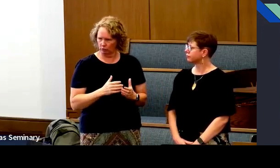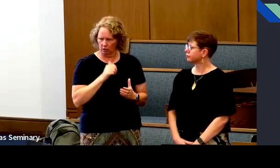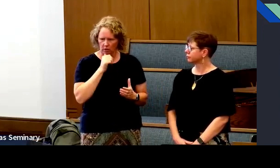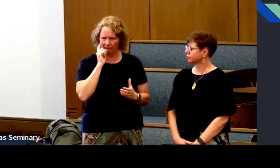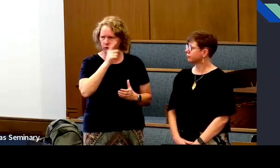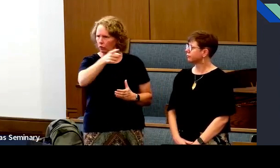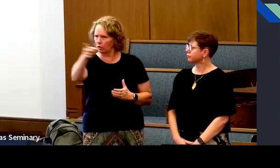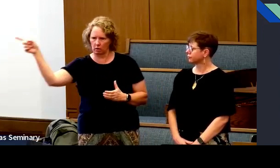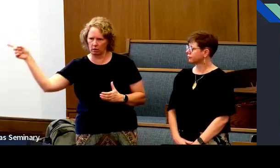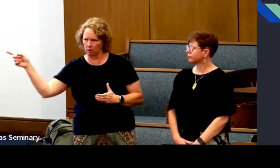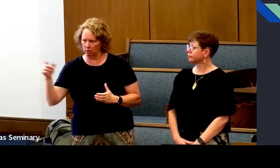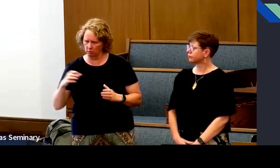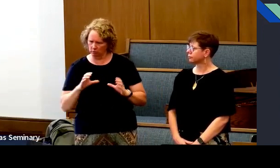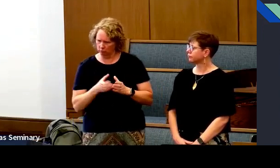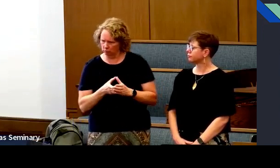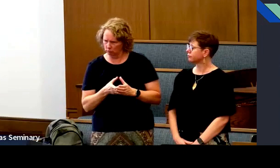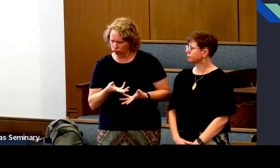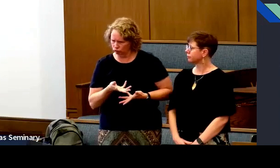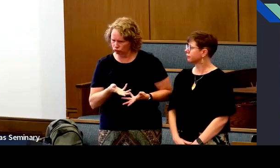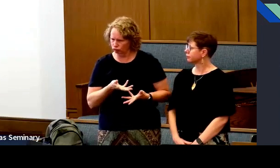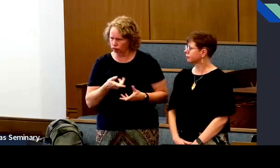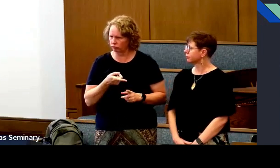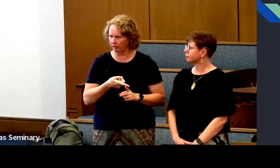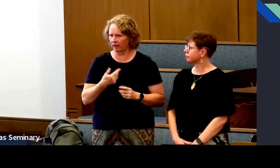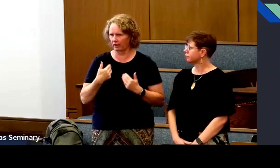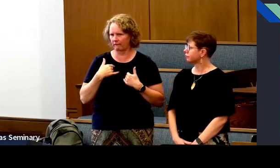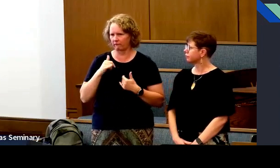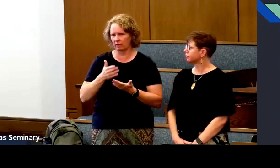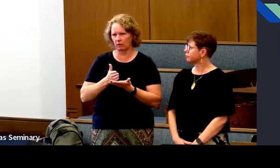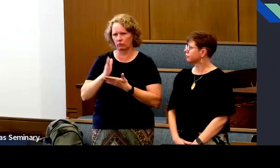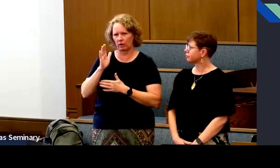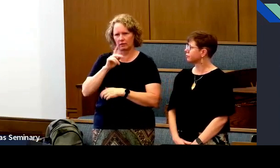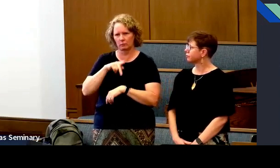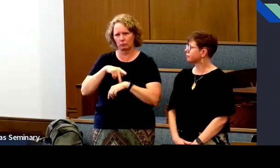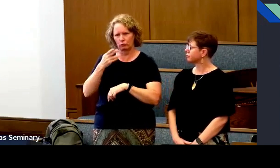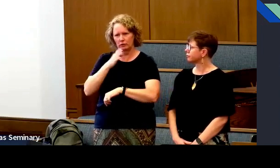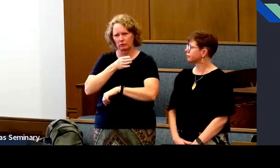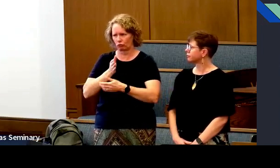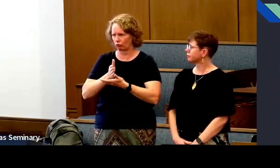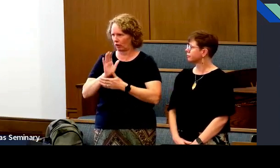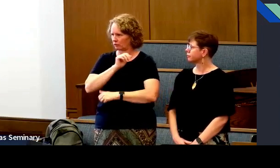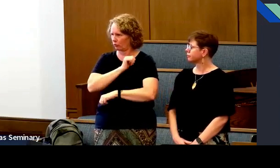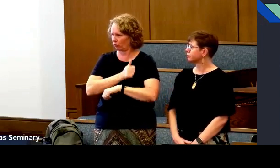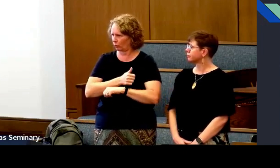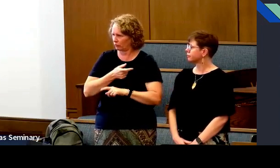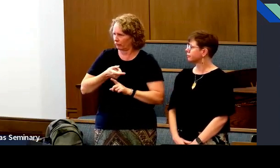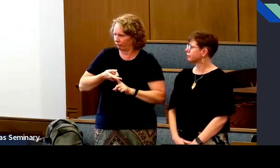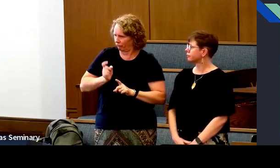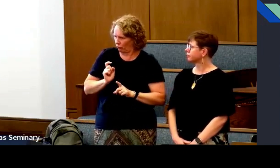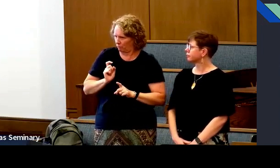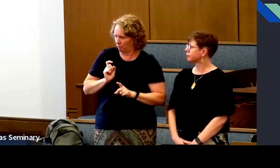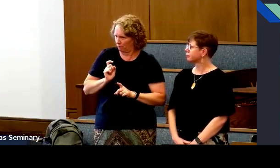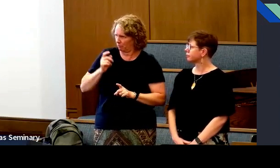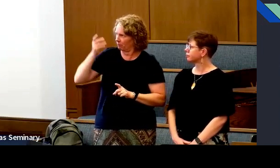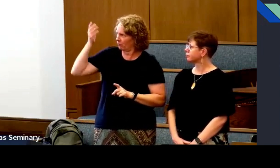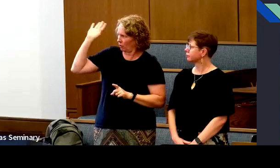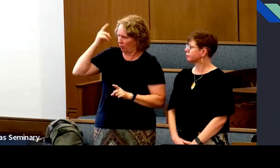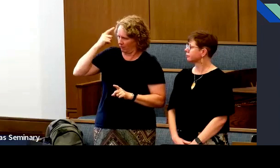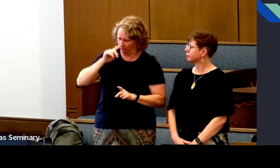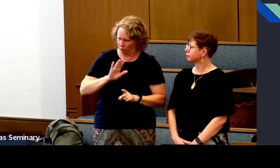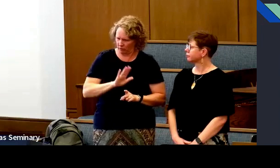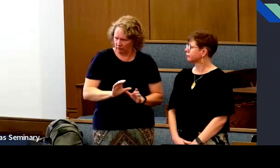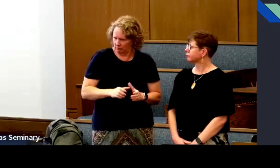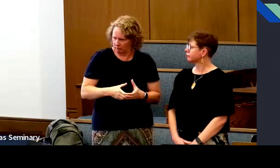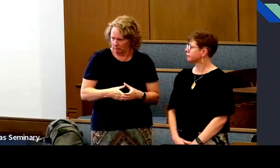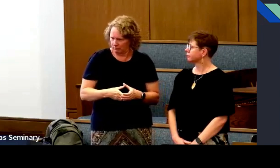Just like the deacons' quorum president, it's not authority for anyone else. It's, it's the quorum they preside over.